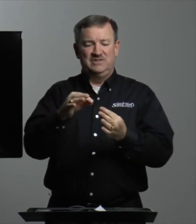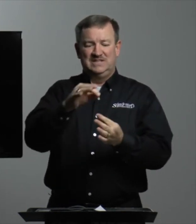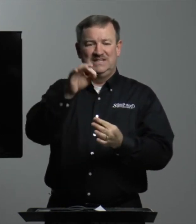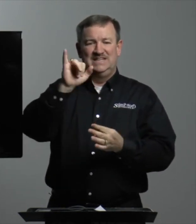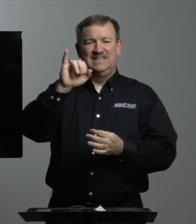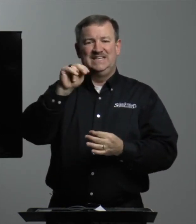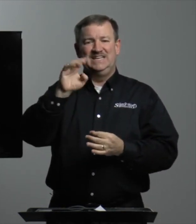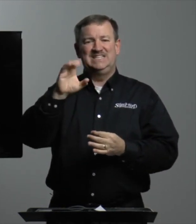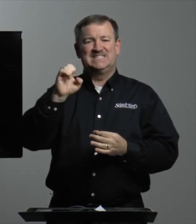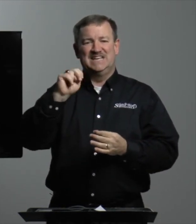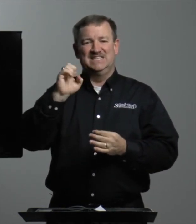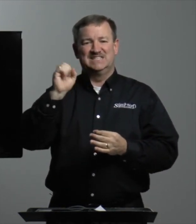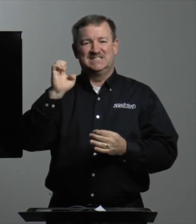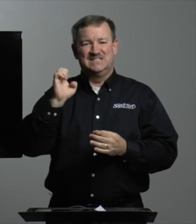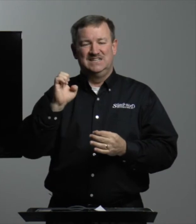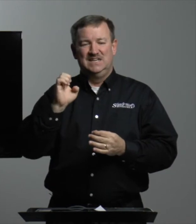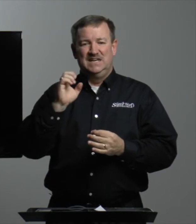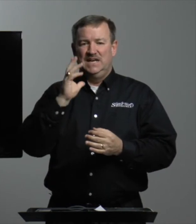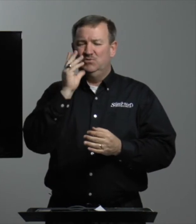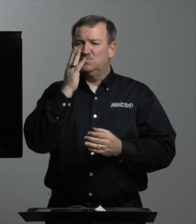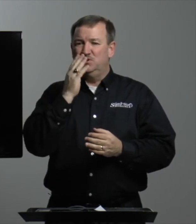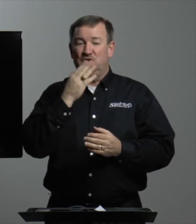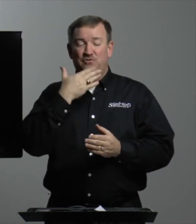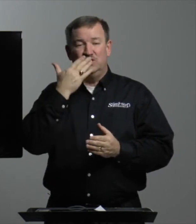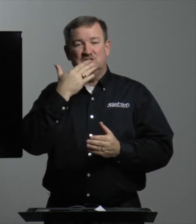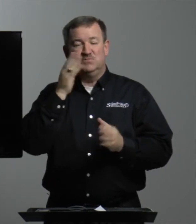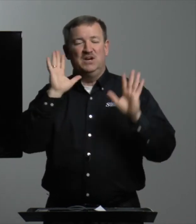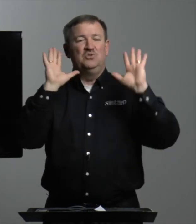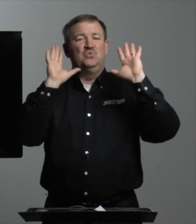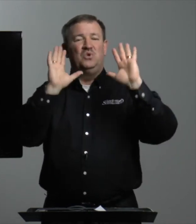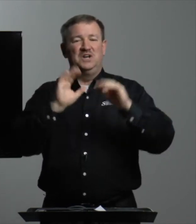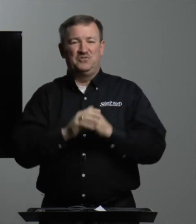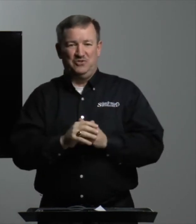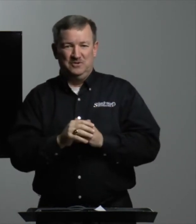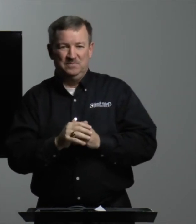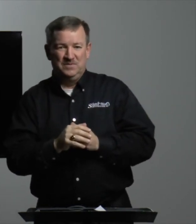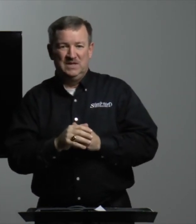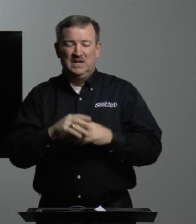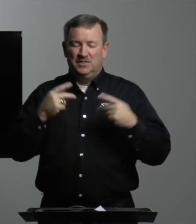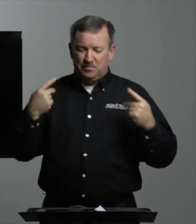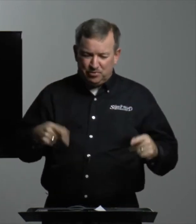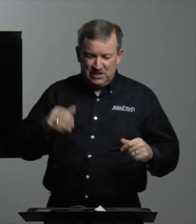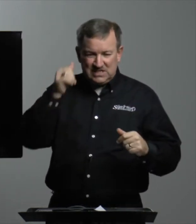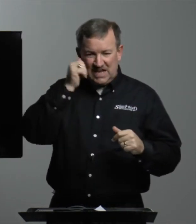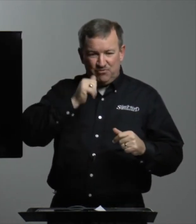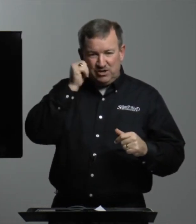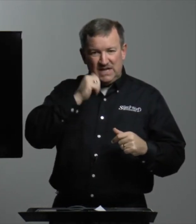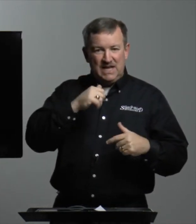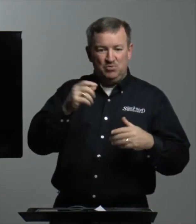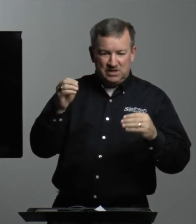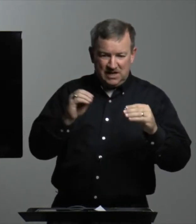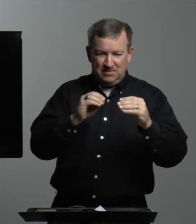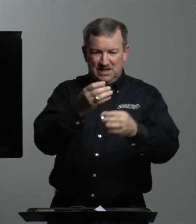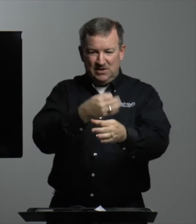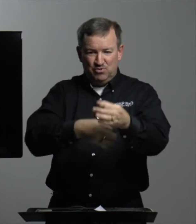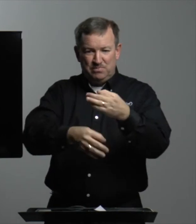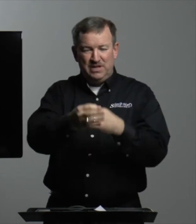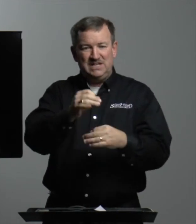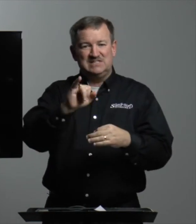incense. It was beautiful. It smelled wonderful. The priest every day would come in and replace